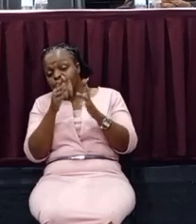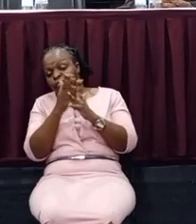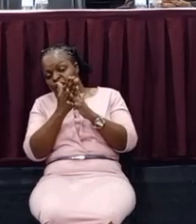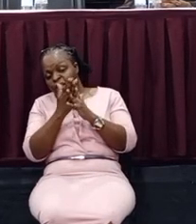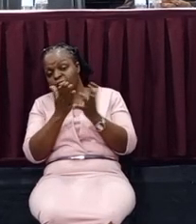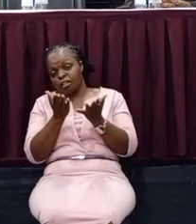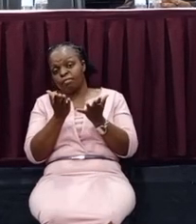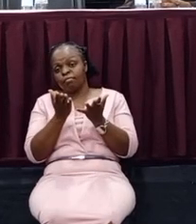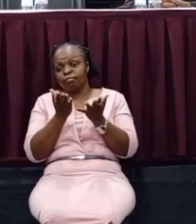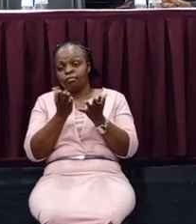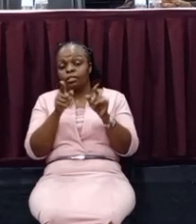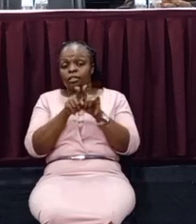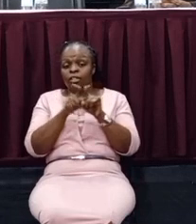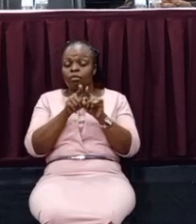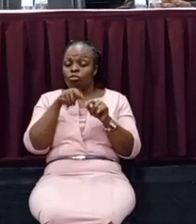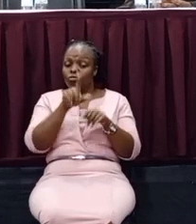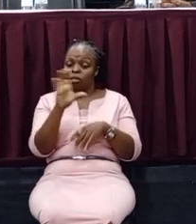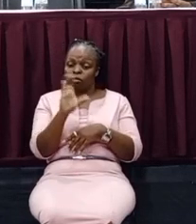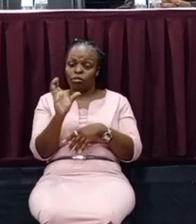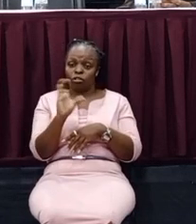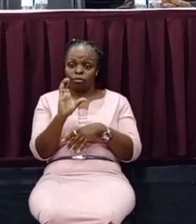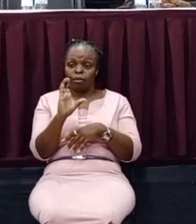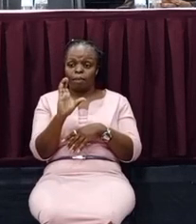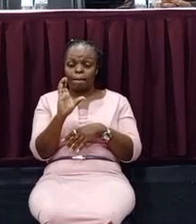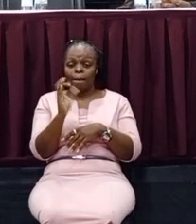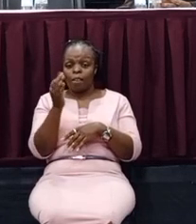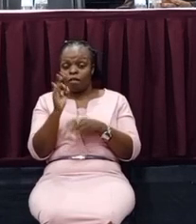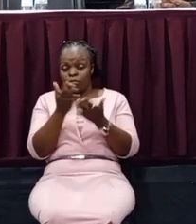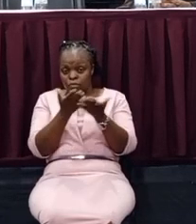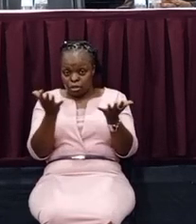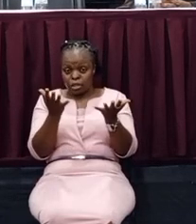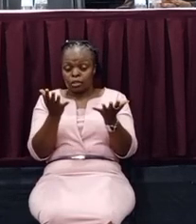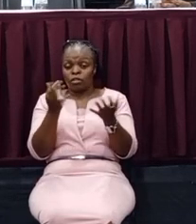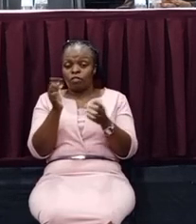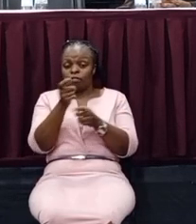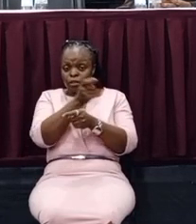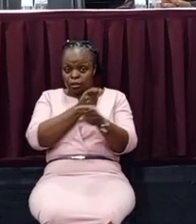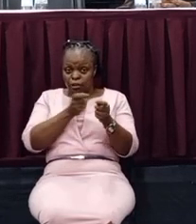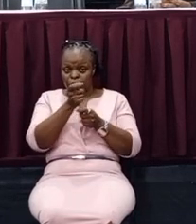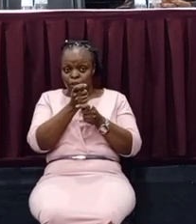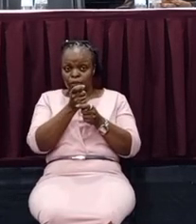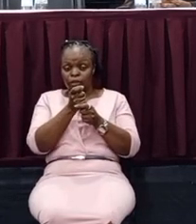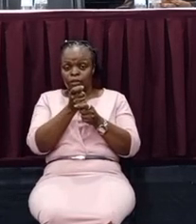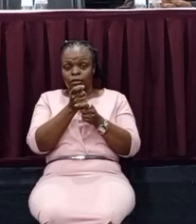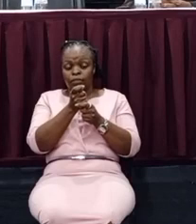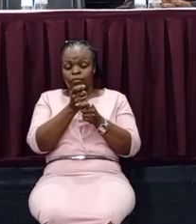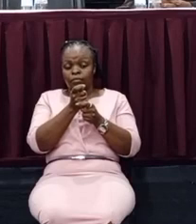or you are a consumer of the products of trade. What is the ultimate goal?